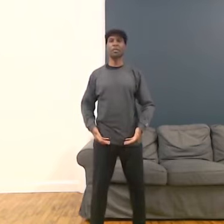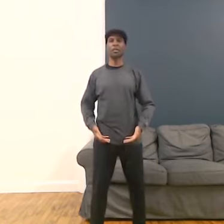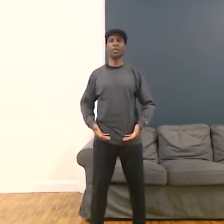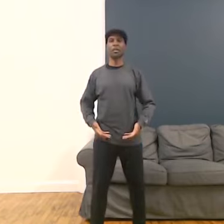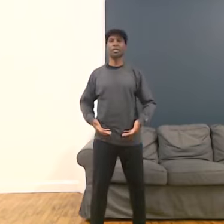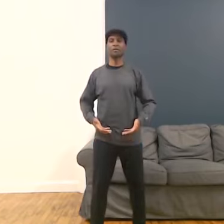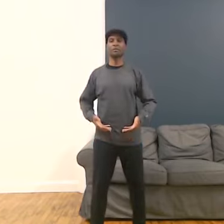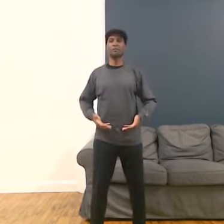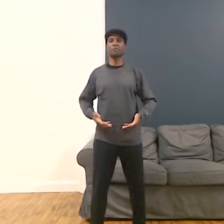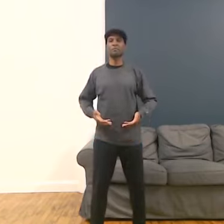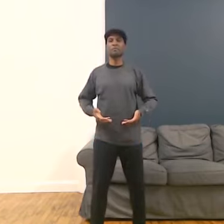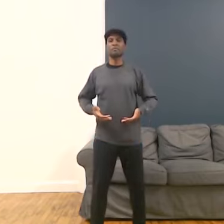to heart height.